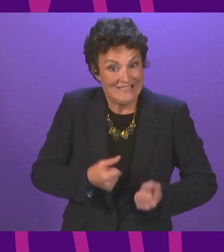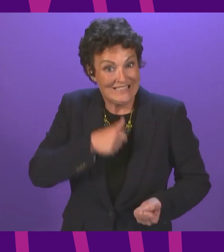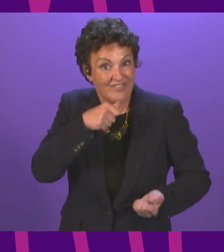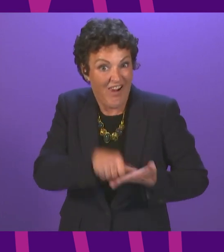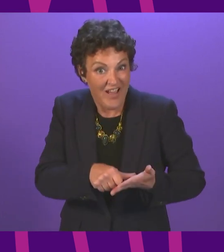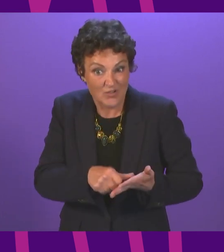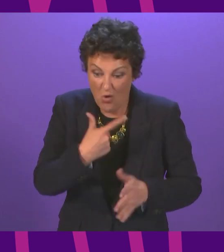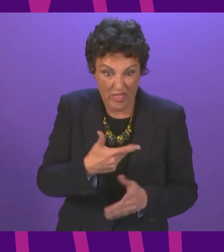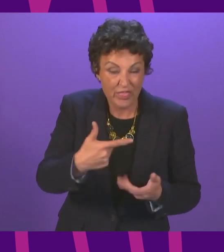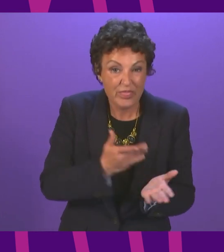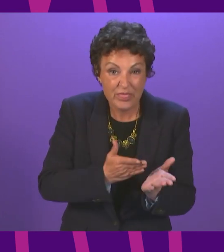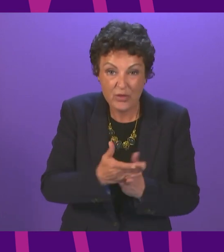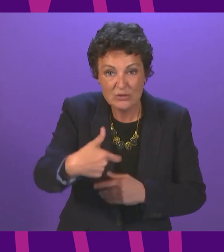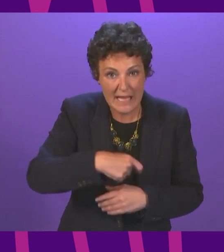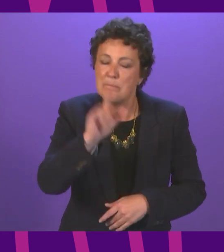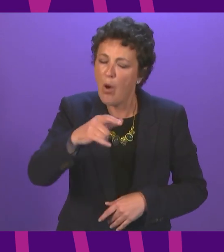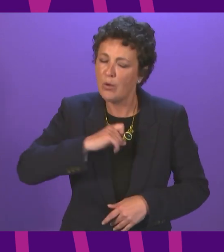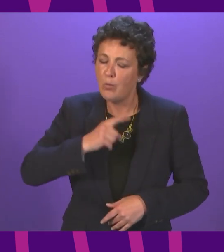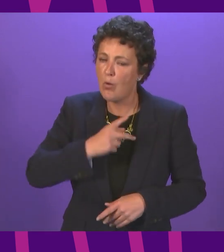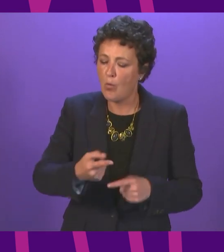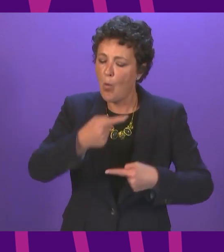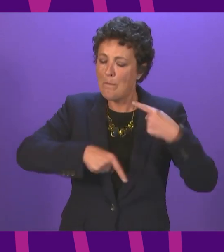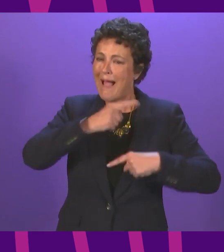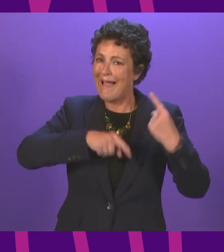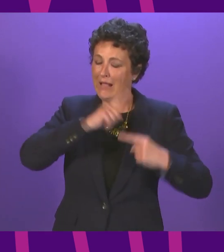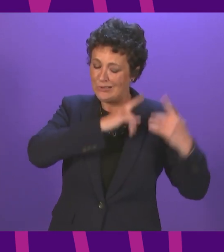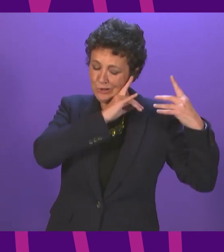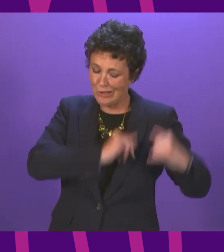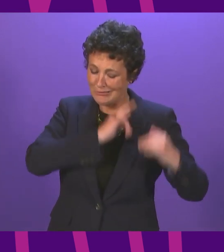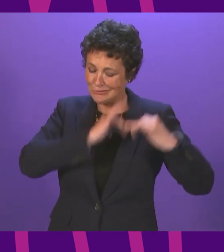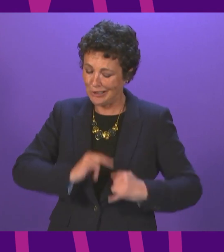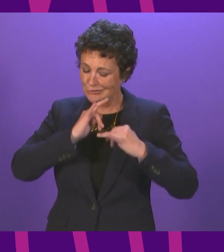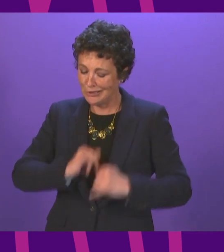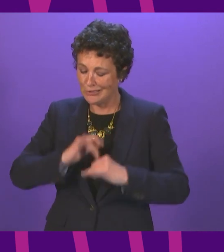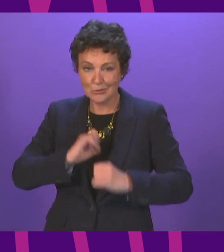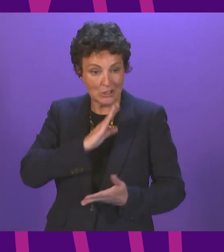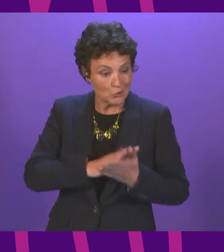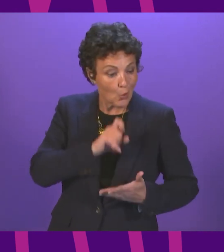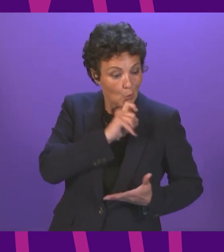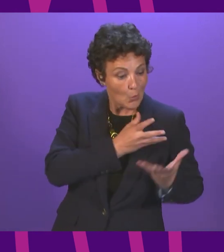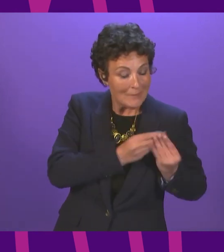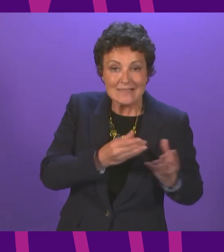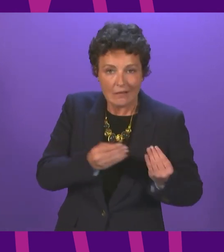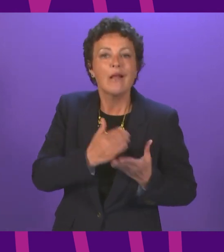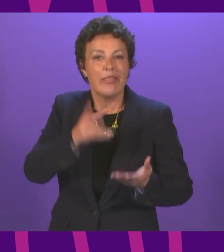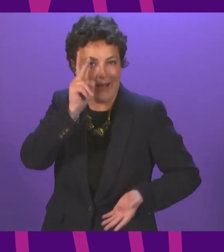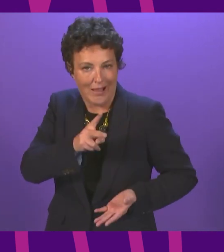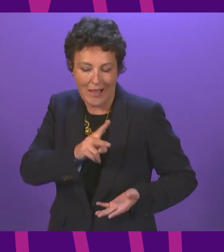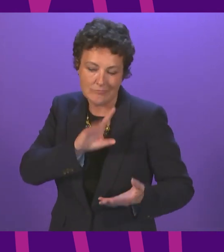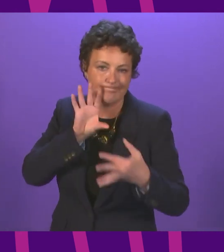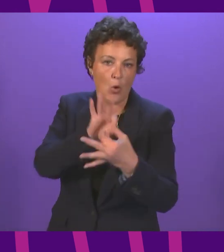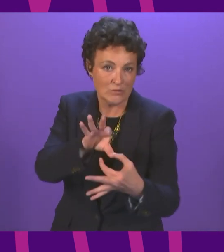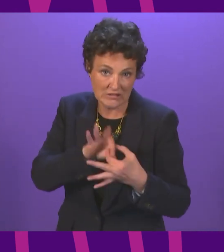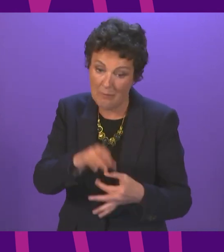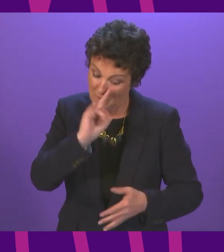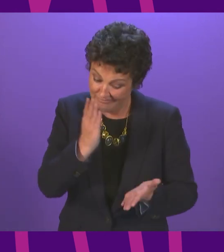get to the people who have not attended. So to reassure Emma Harper in the Chamber, there is a lot of work over the next few weeks we will go into getting